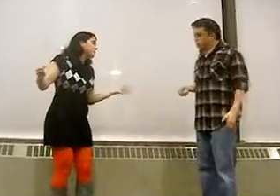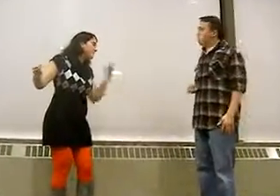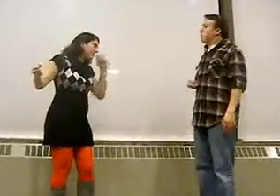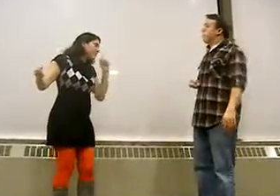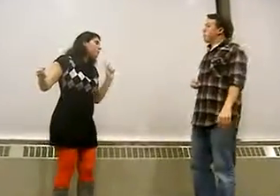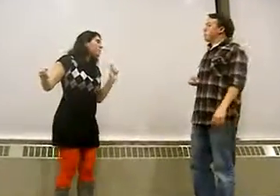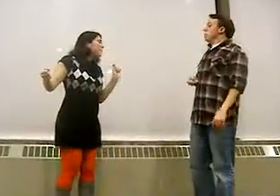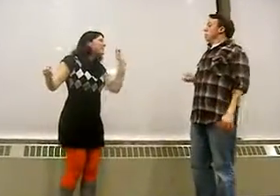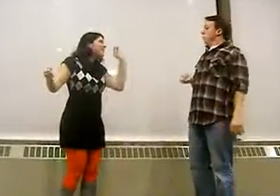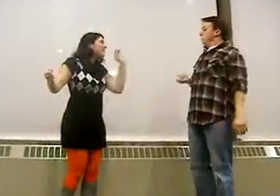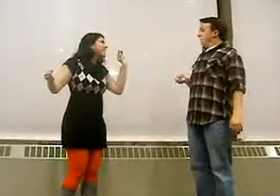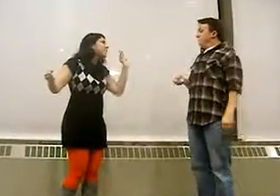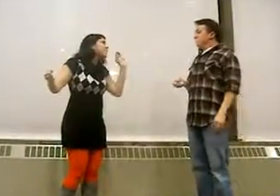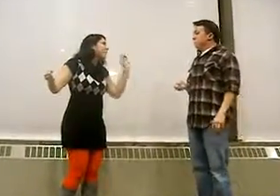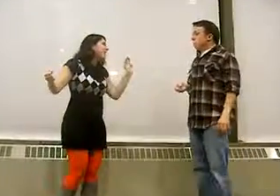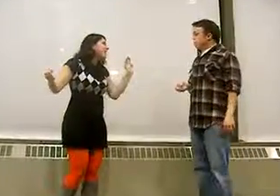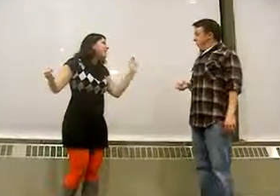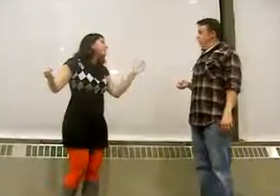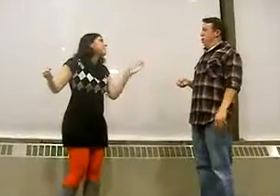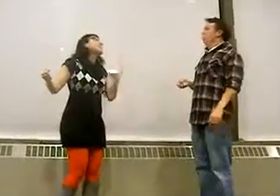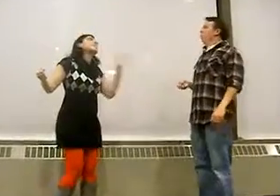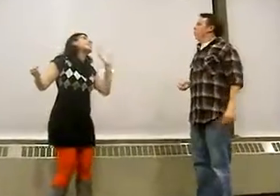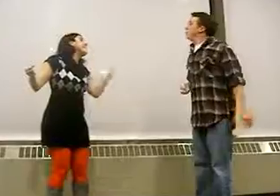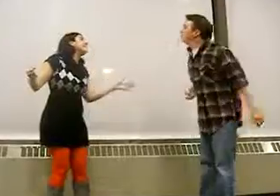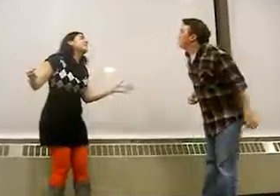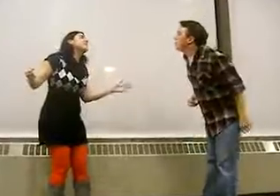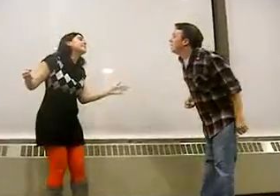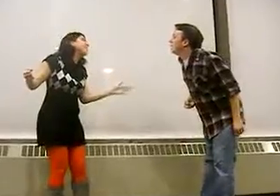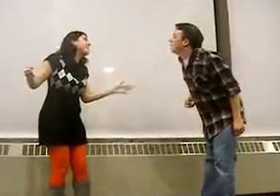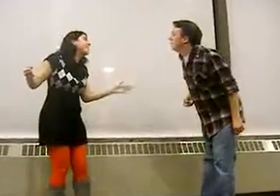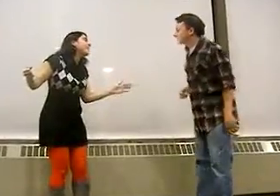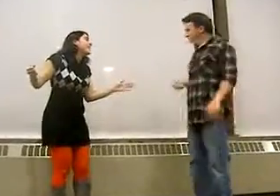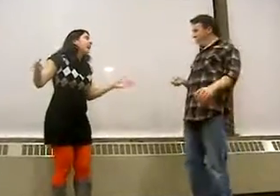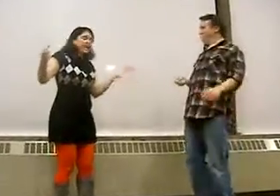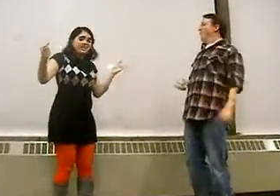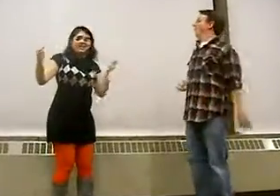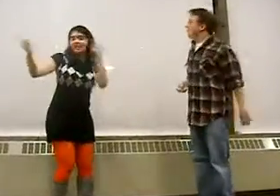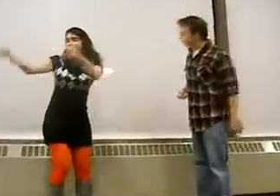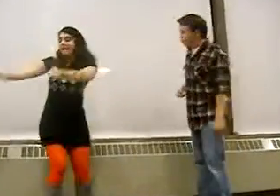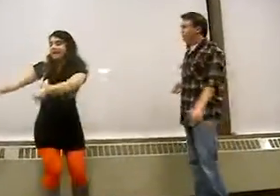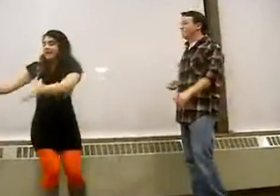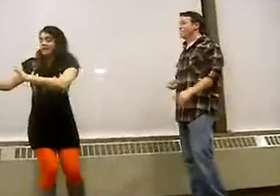um... You've been putting on a little weight just because it's after Thanksgiving. And I just, like, I just... Freeze?